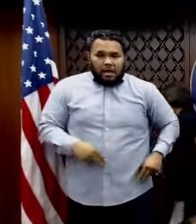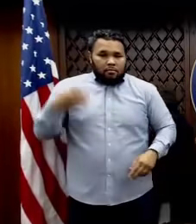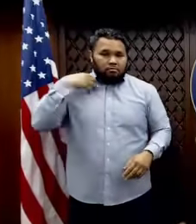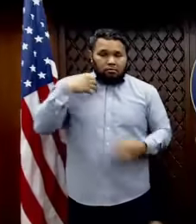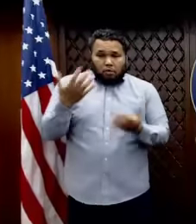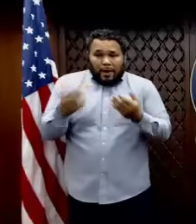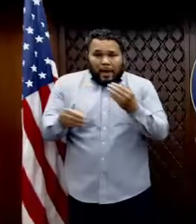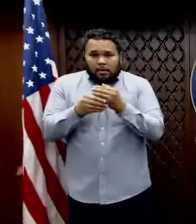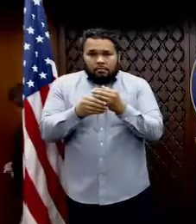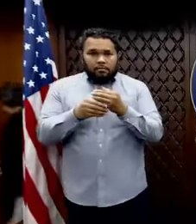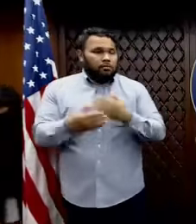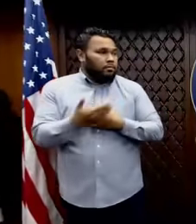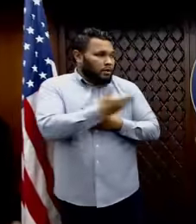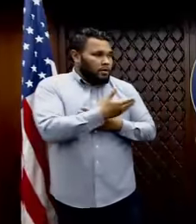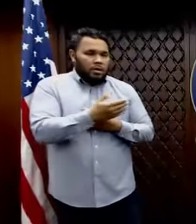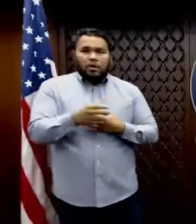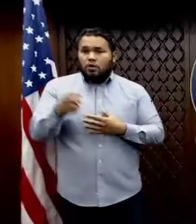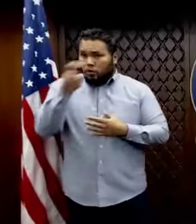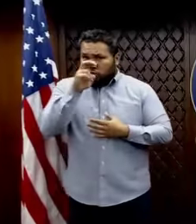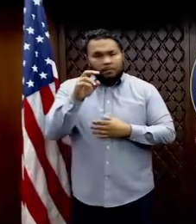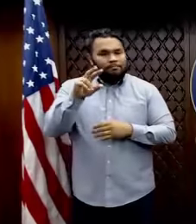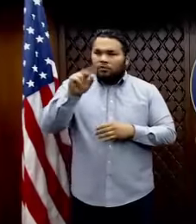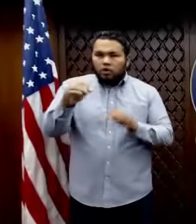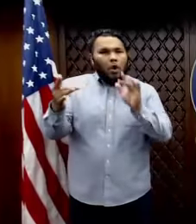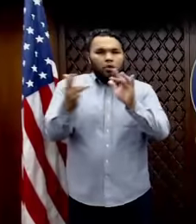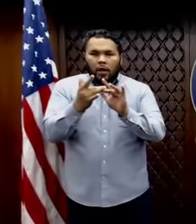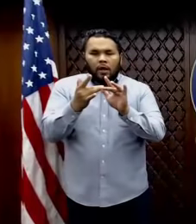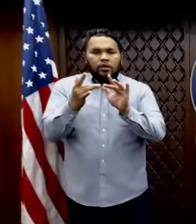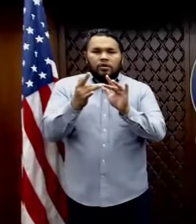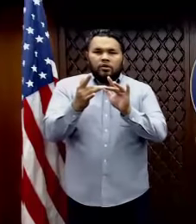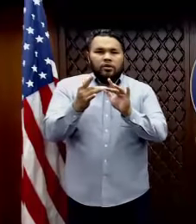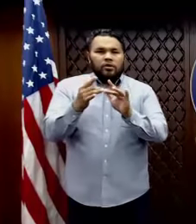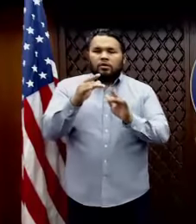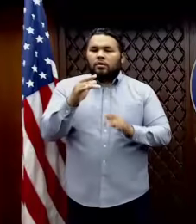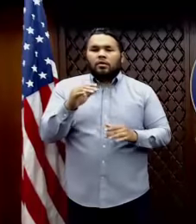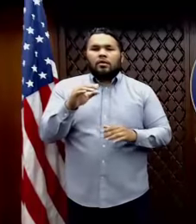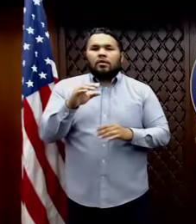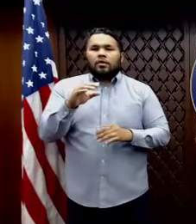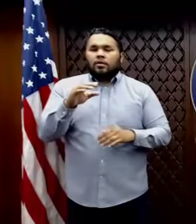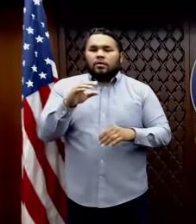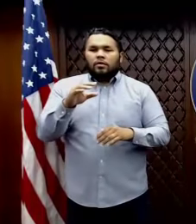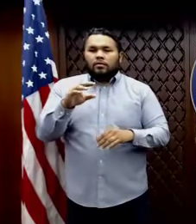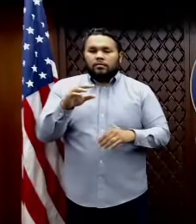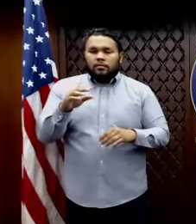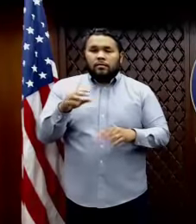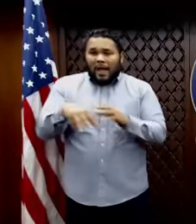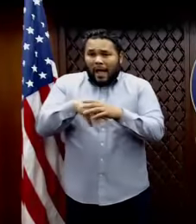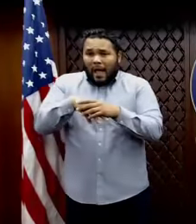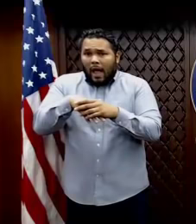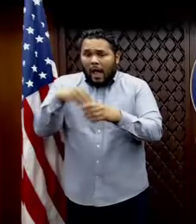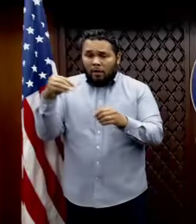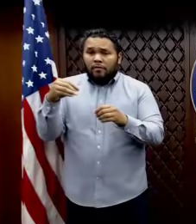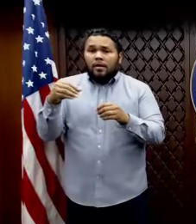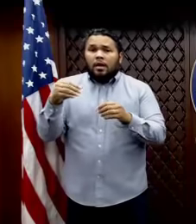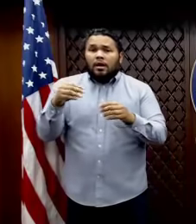So there's a strength, you know, no touch, no contact policy, uh, at this time out of an abundance of caution,